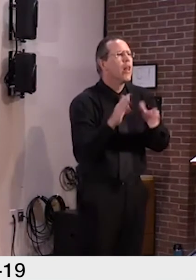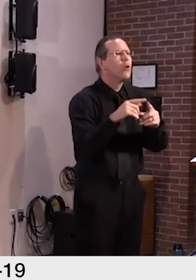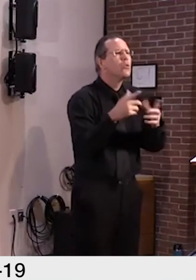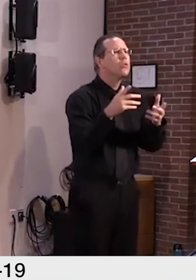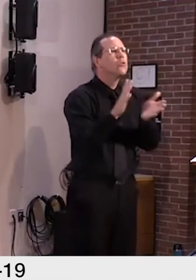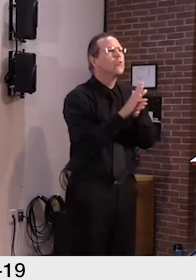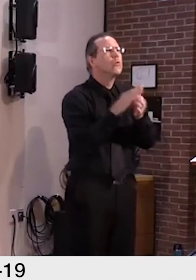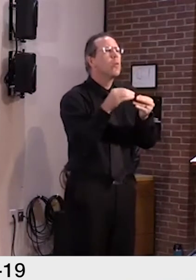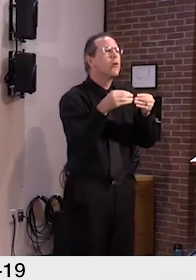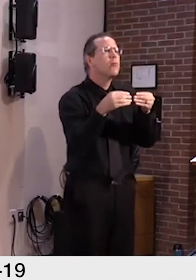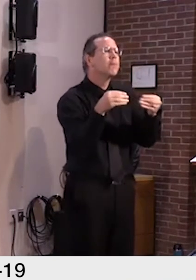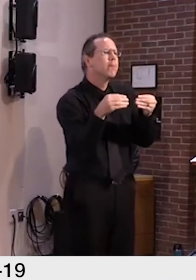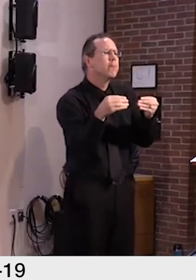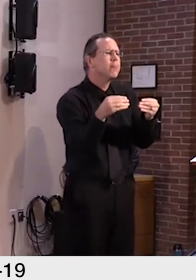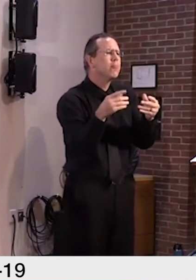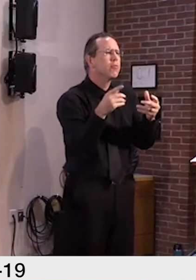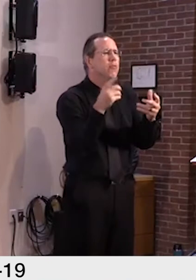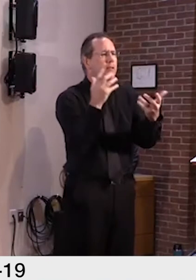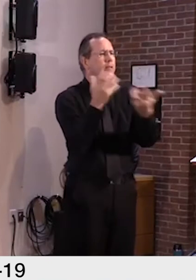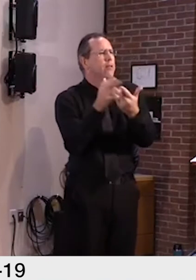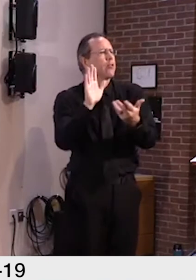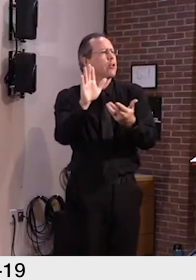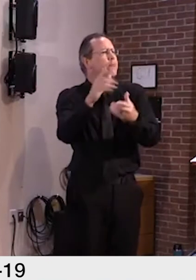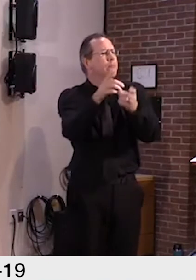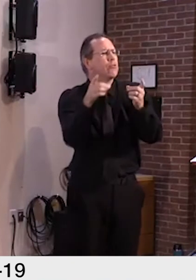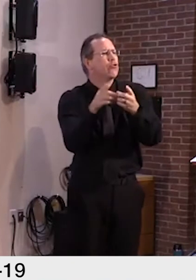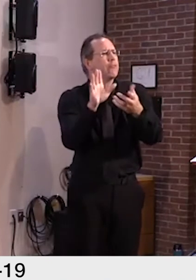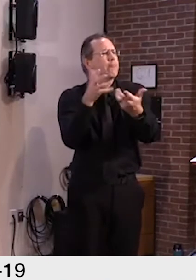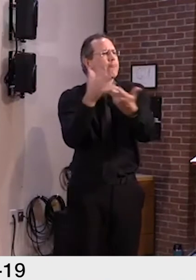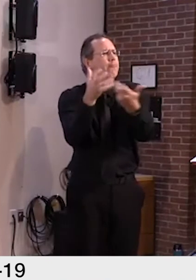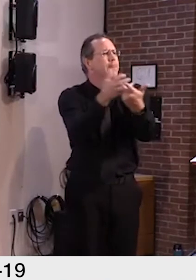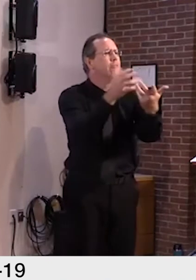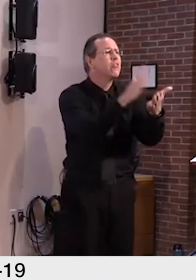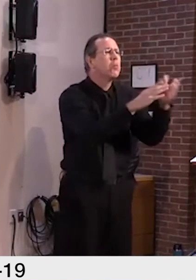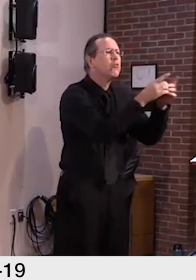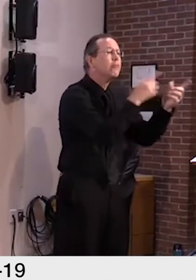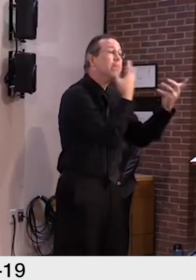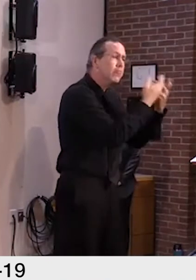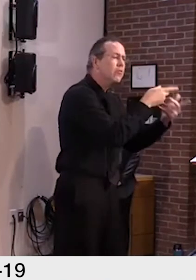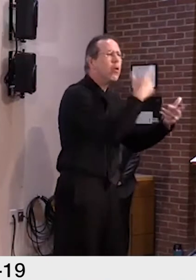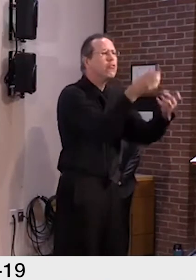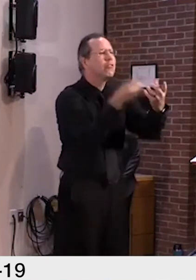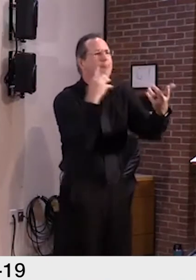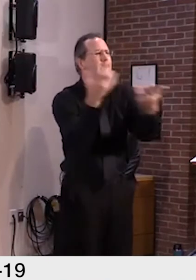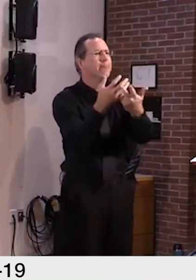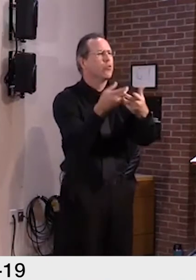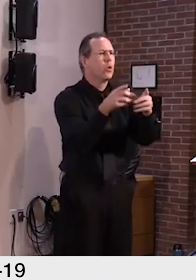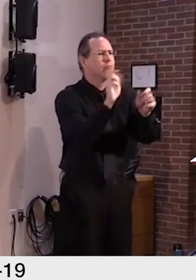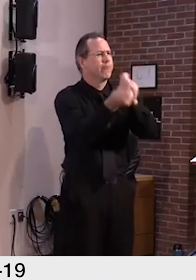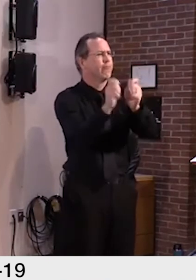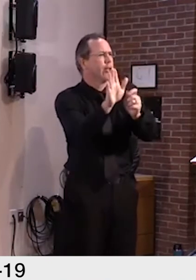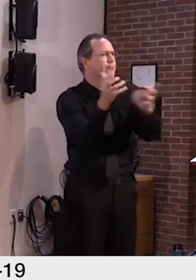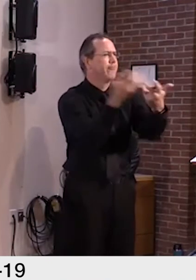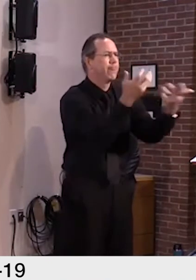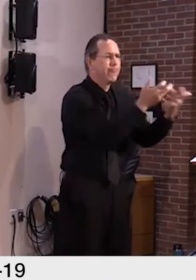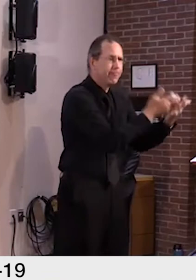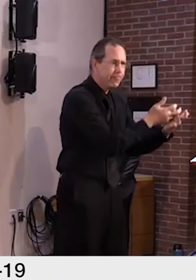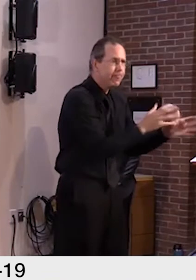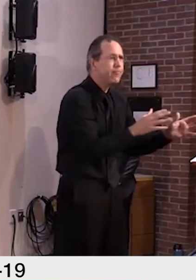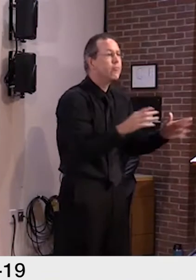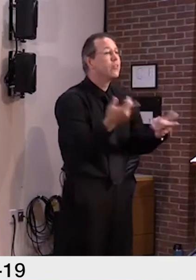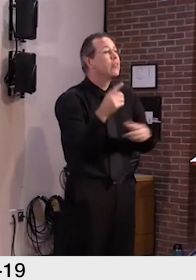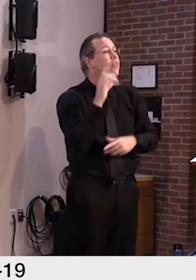in a few areas. For example, one of those areas is school cafeterias. Under Step 2,